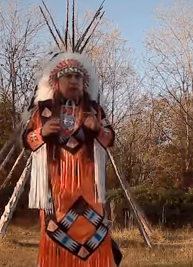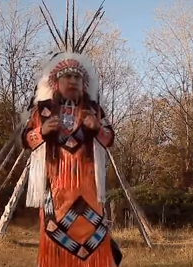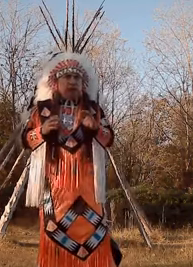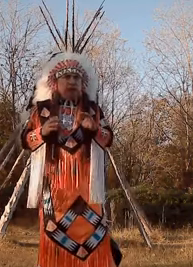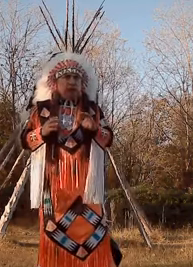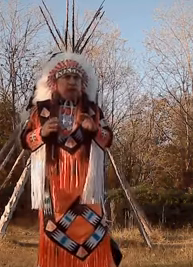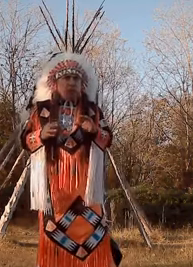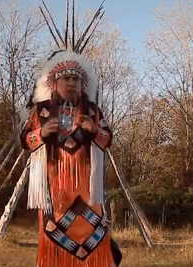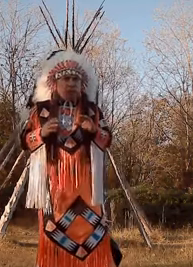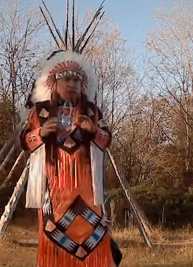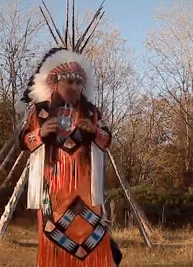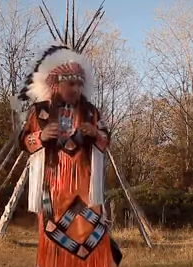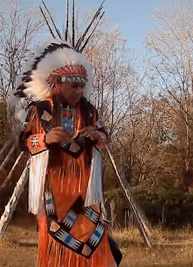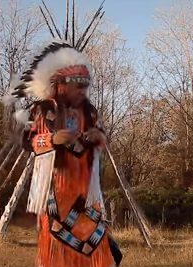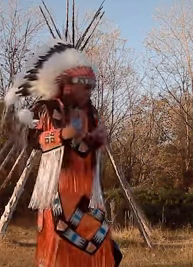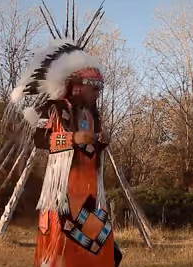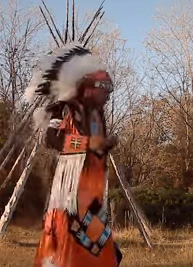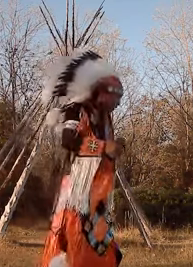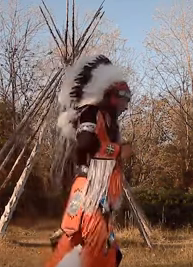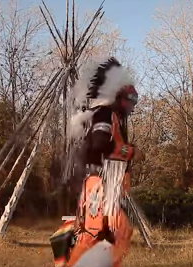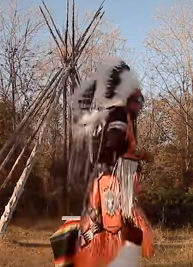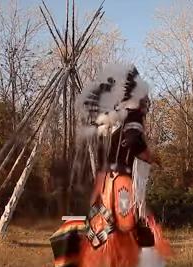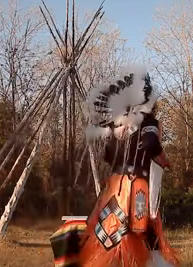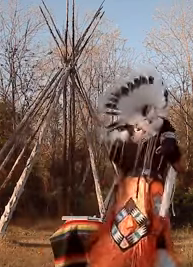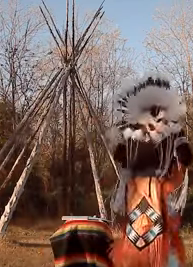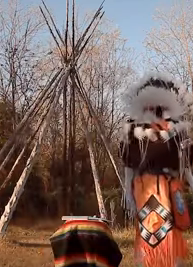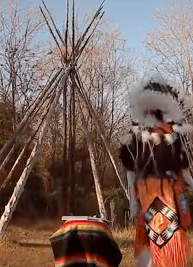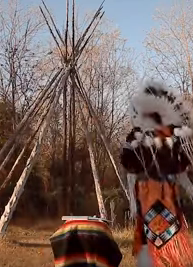and watch now let me look and see what else we got here